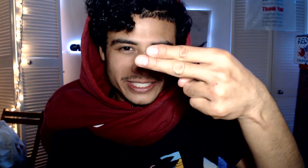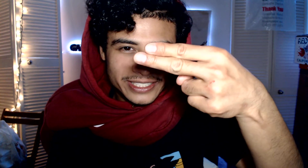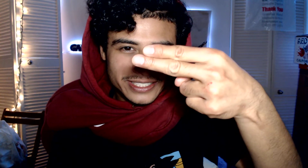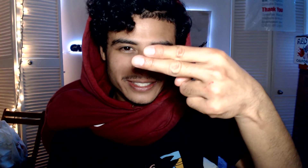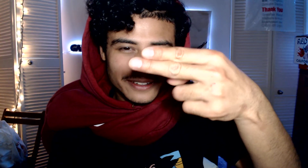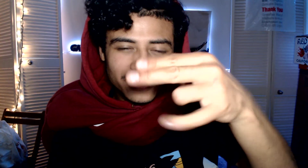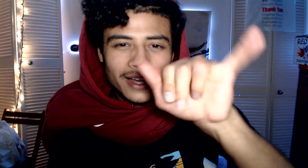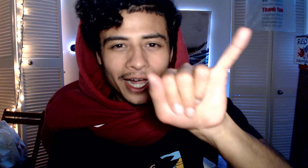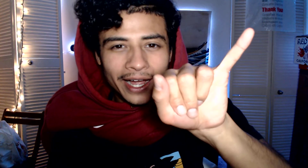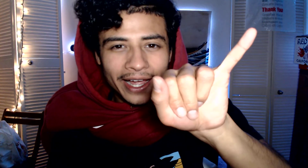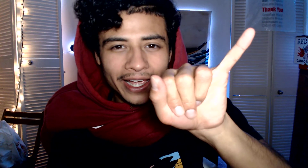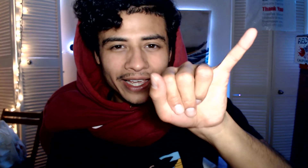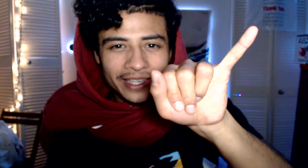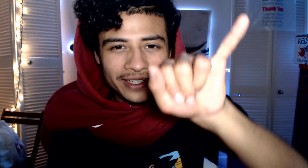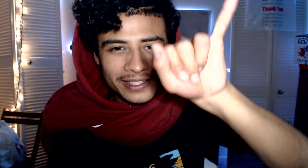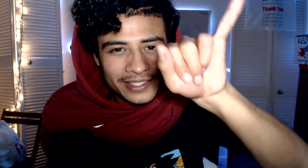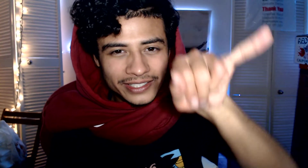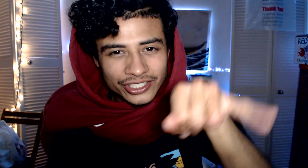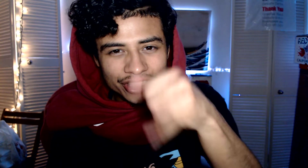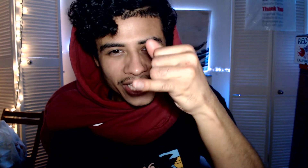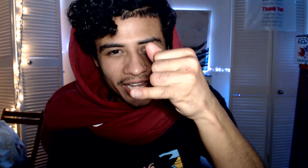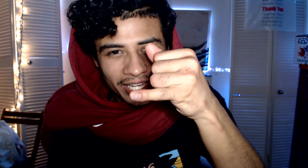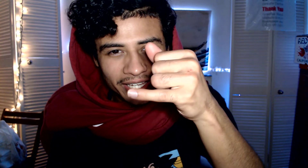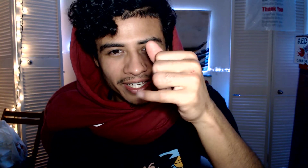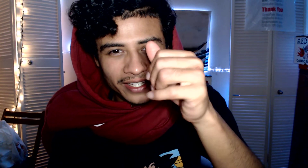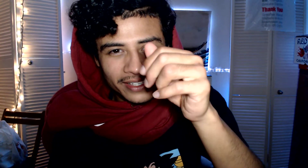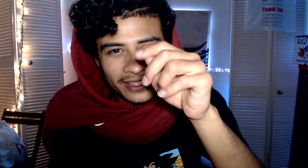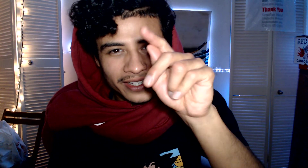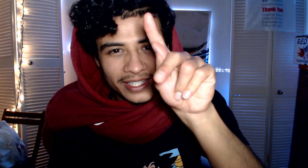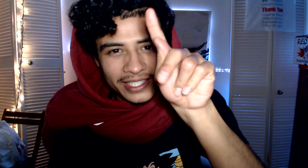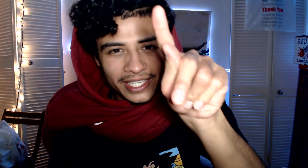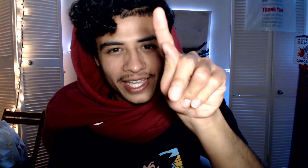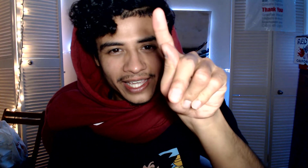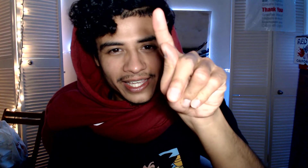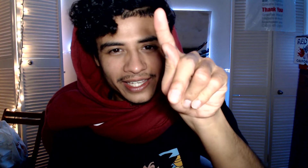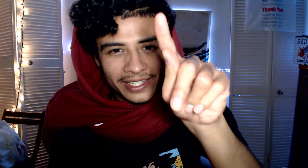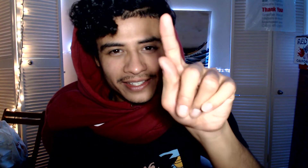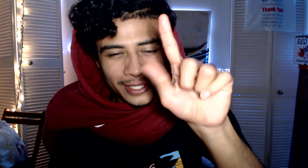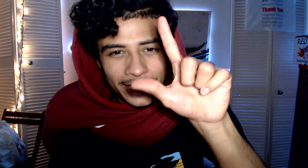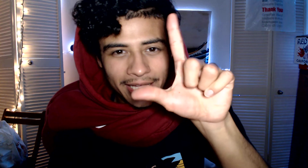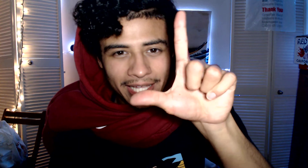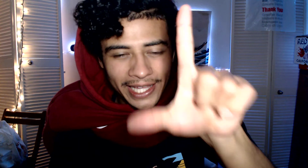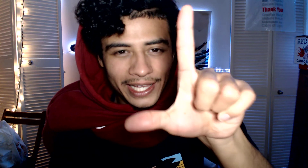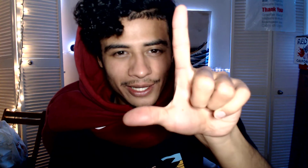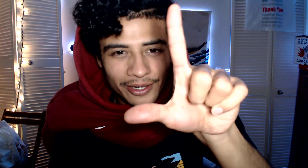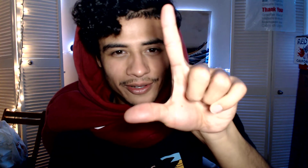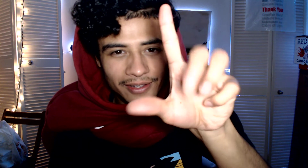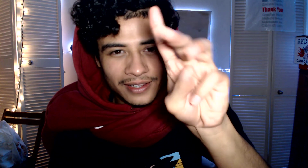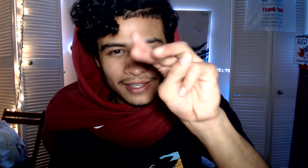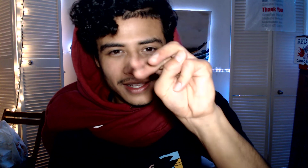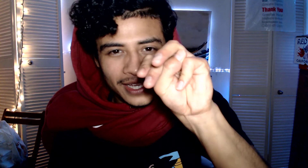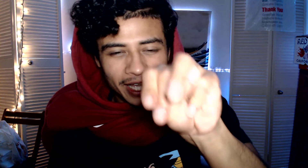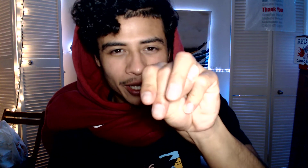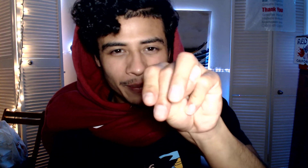i j k l m